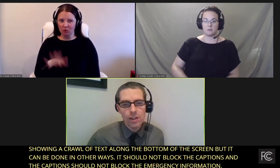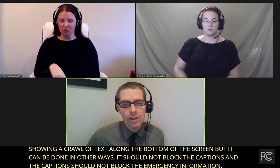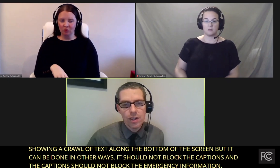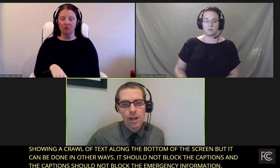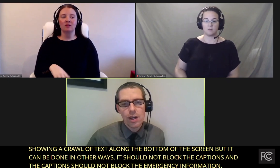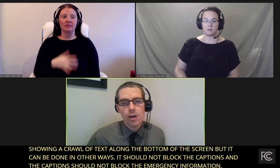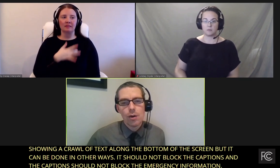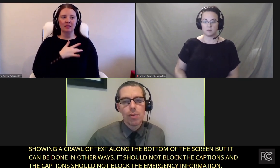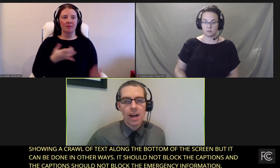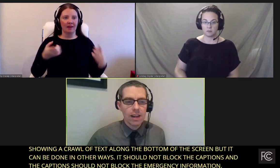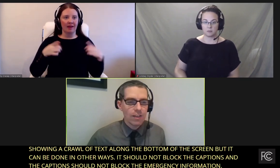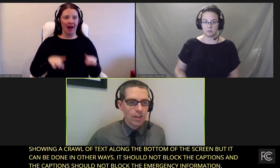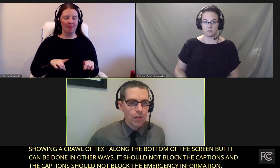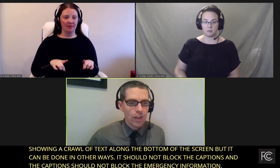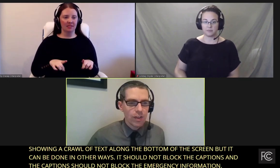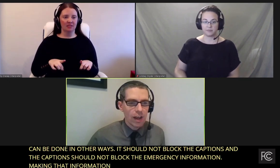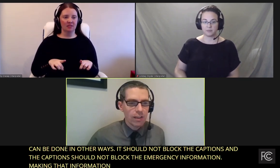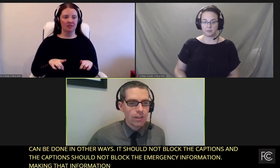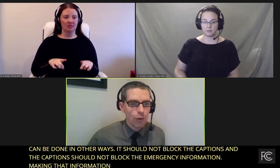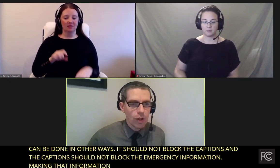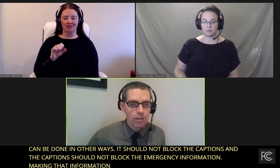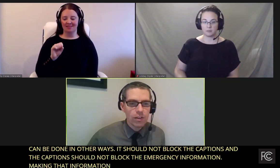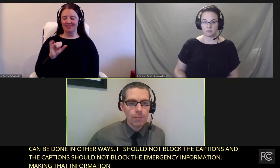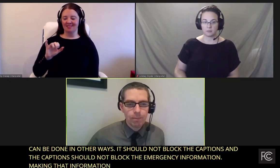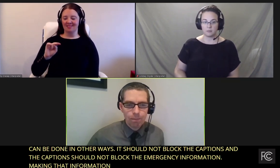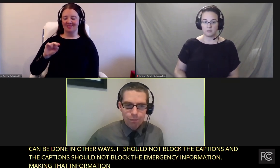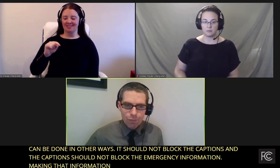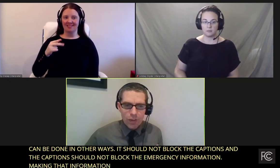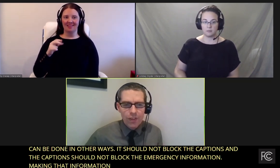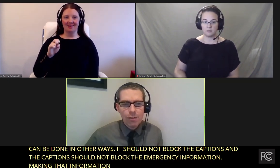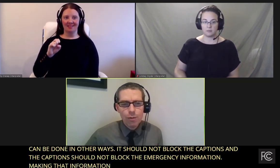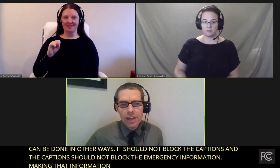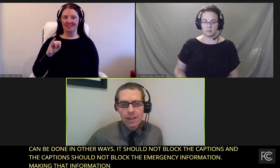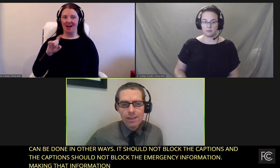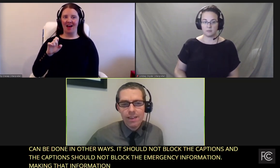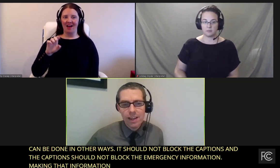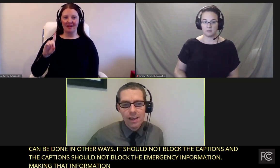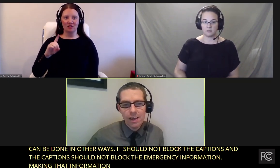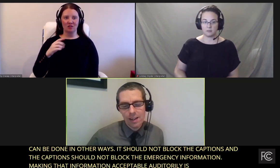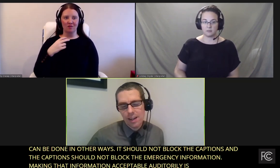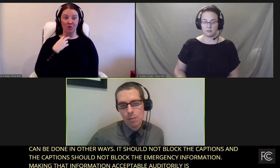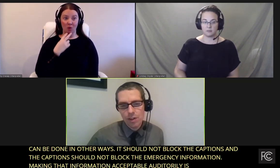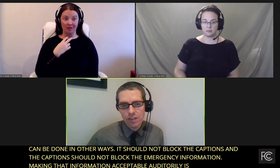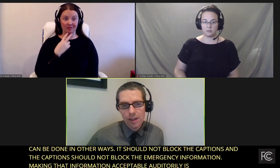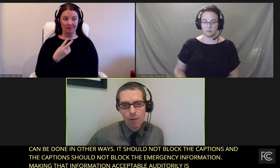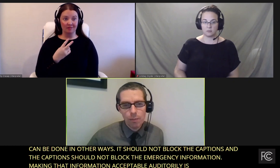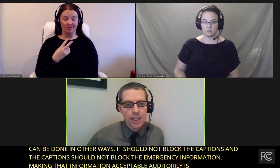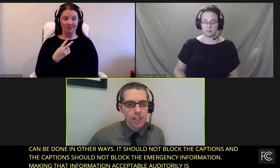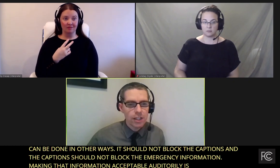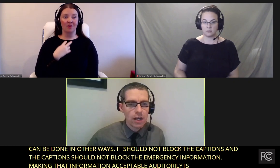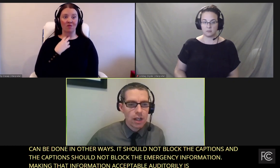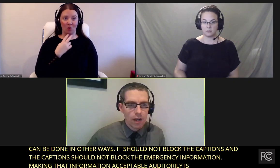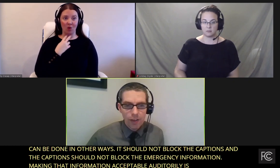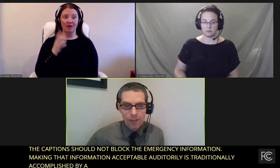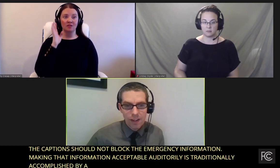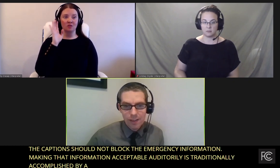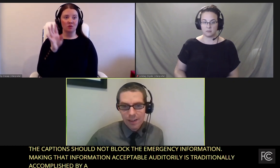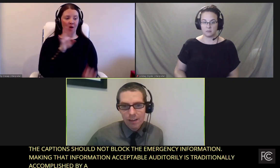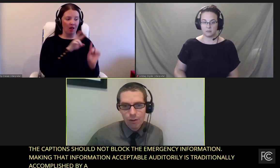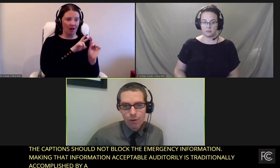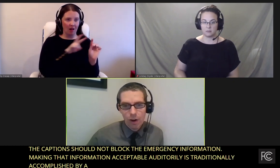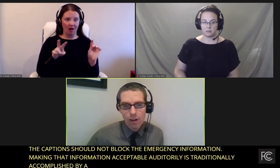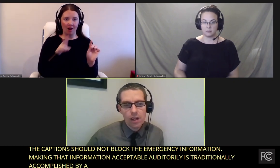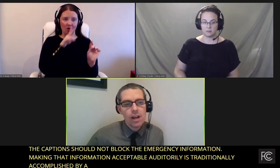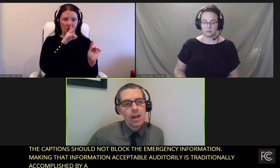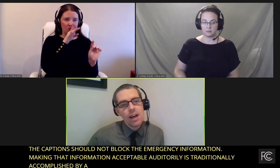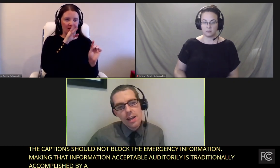accomplished by a synthesized voice that reads the emergency information that's